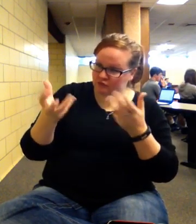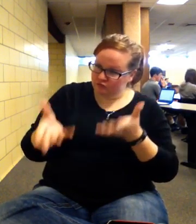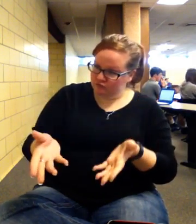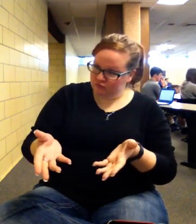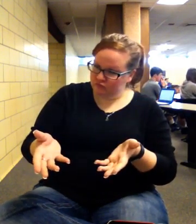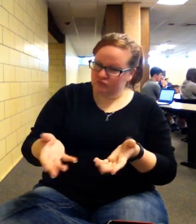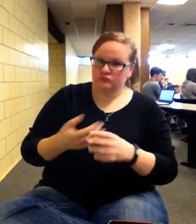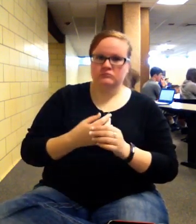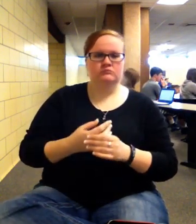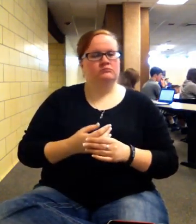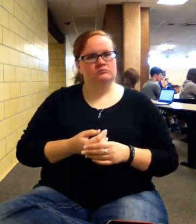this project.